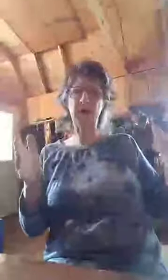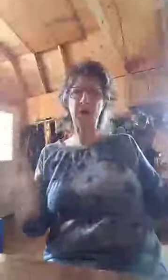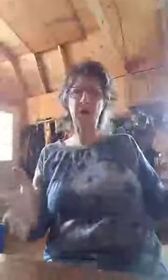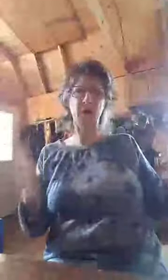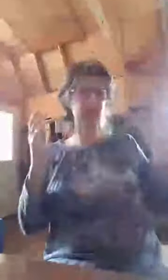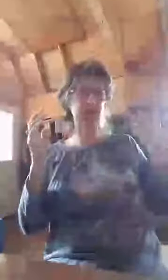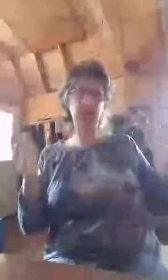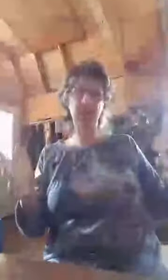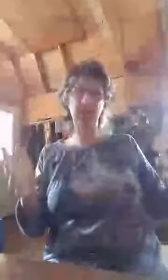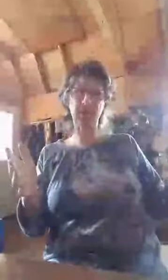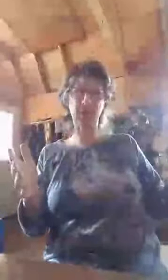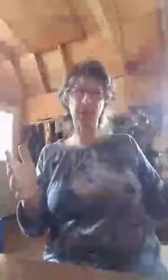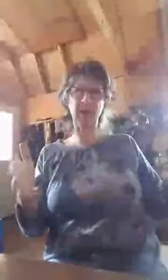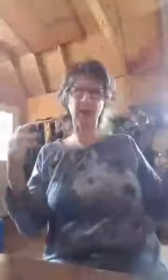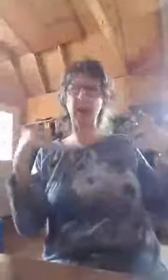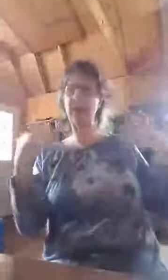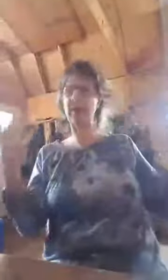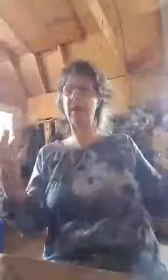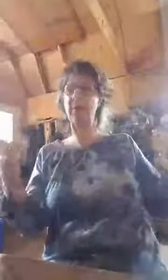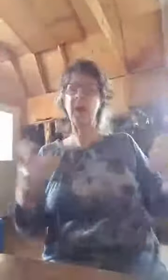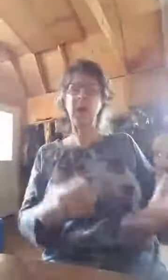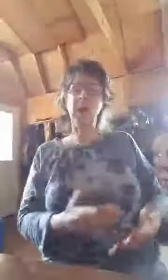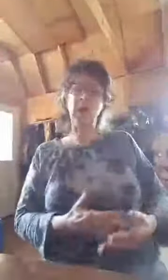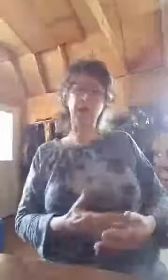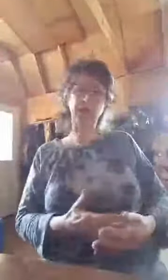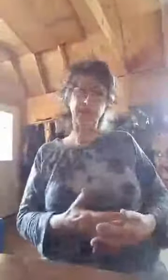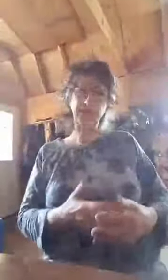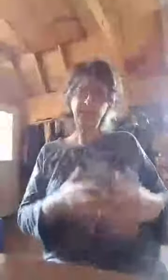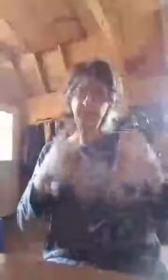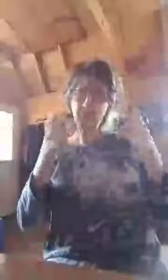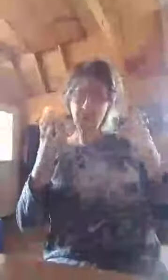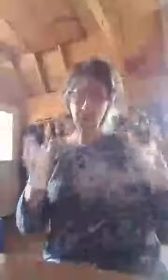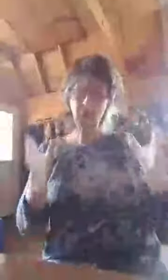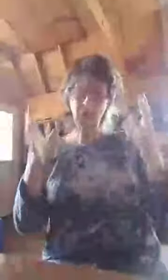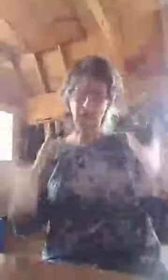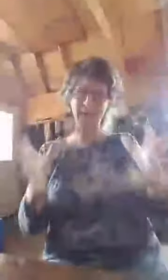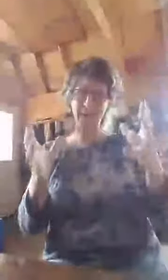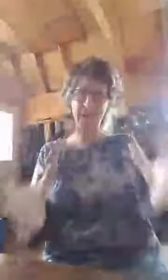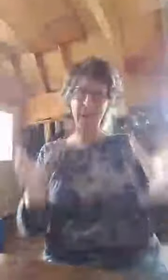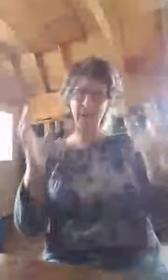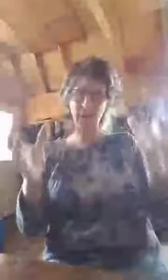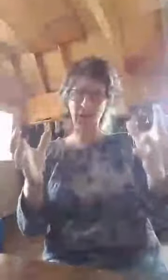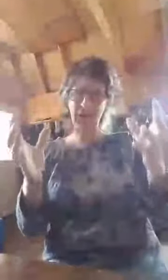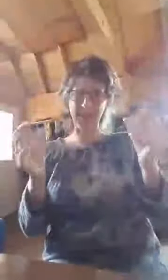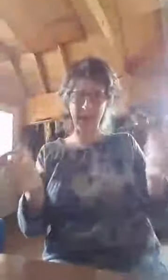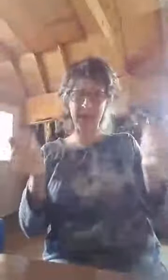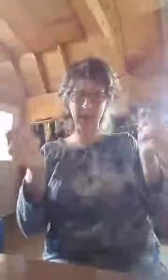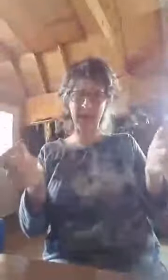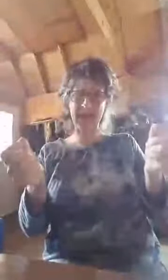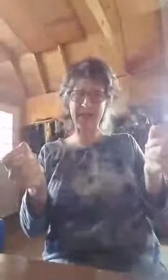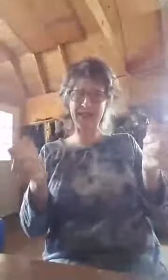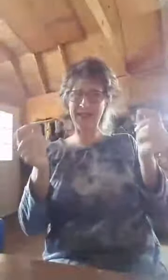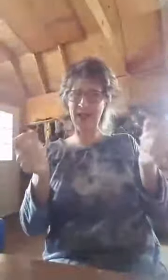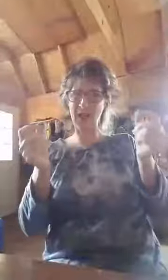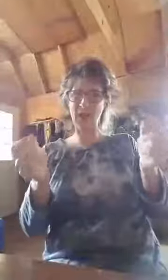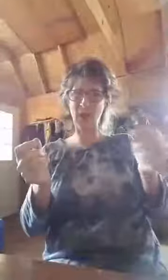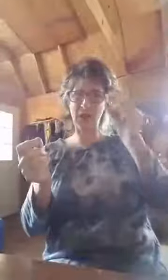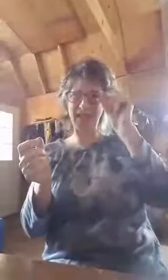this dream, Holy spirit, interpret this dream and so on. So you have the mind of Christ. The mind of Christ does not use only